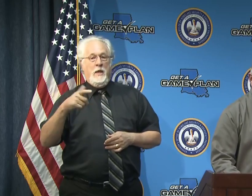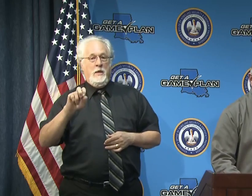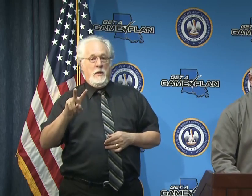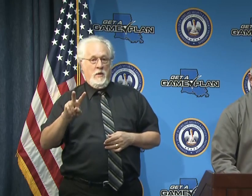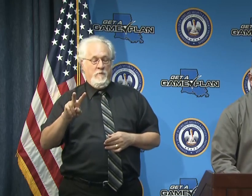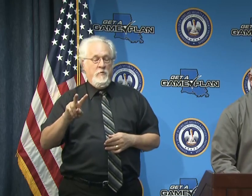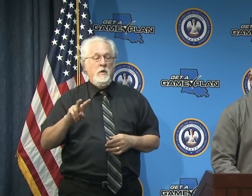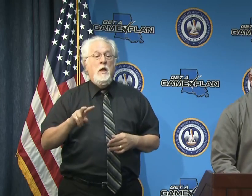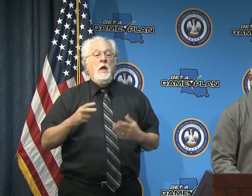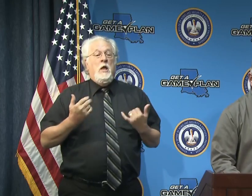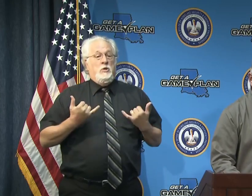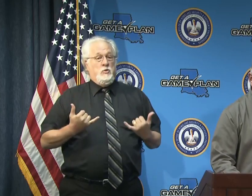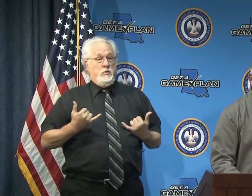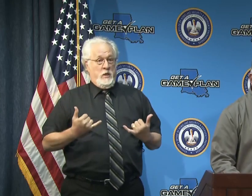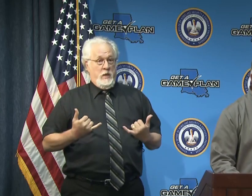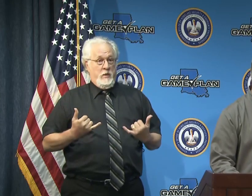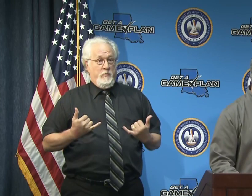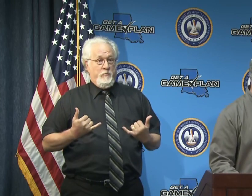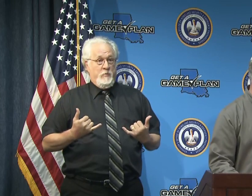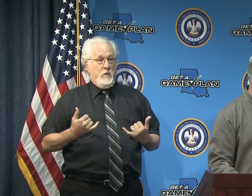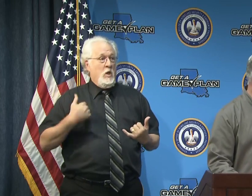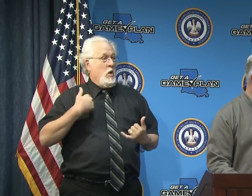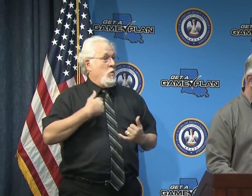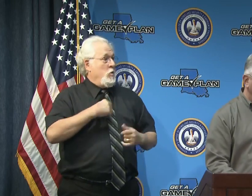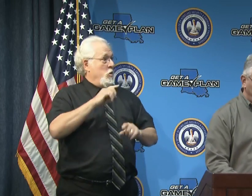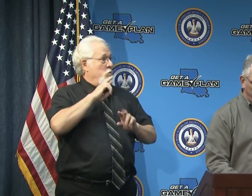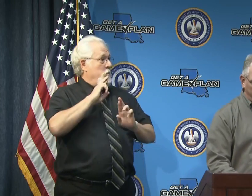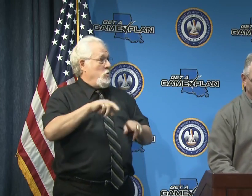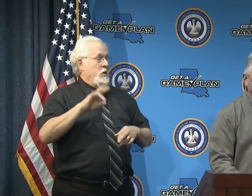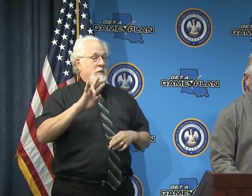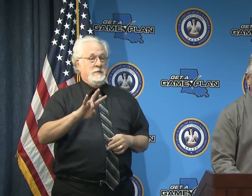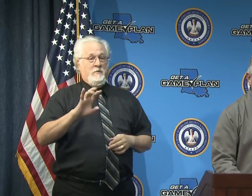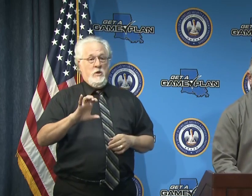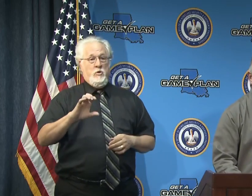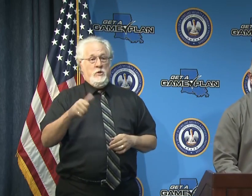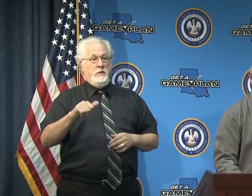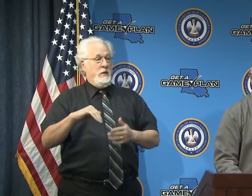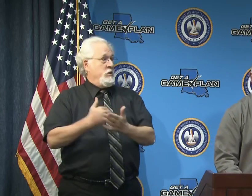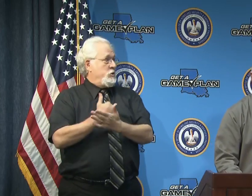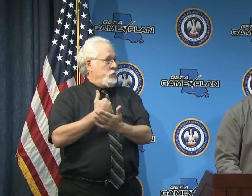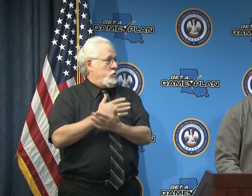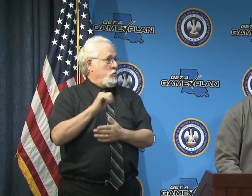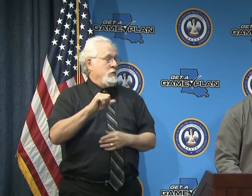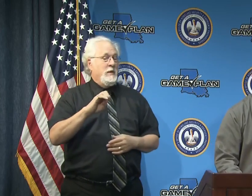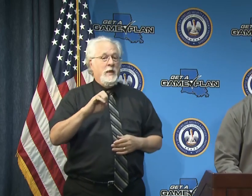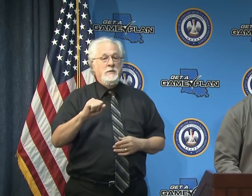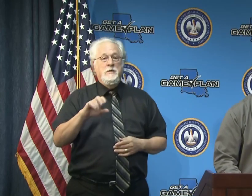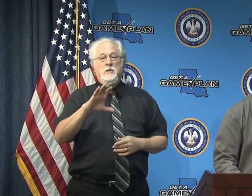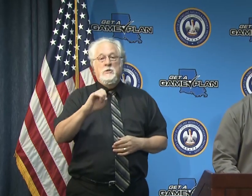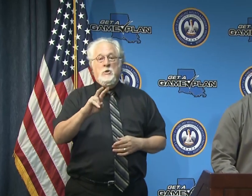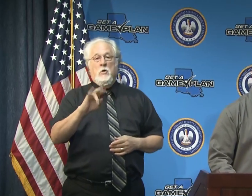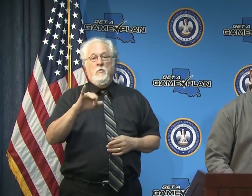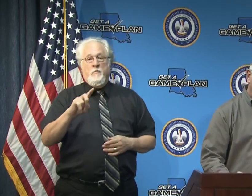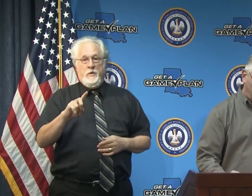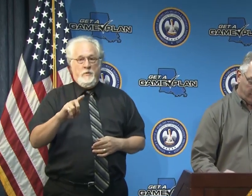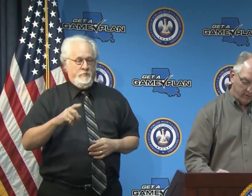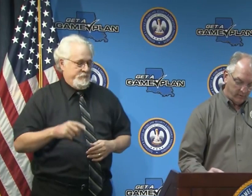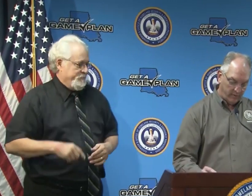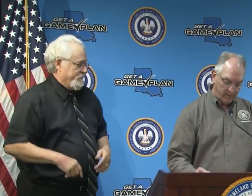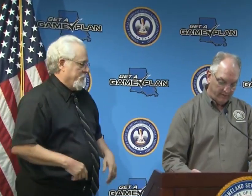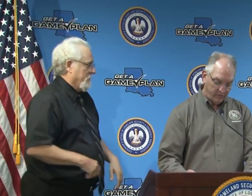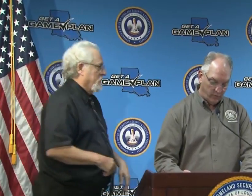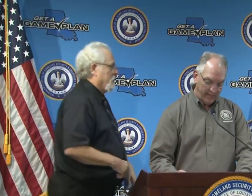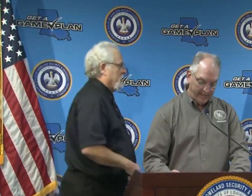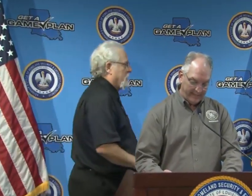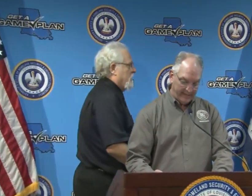today we are reporting 710 new cases of COVID-19 for a